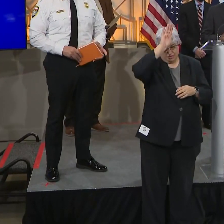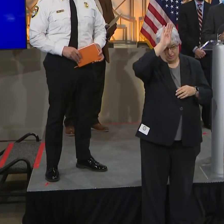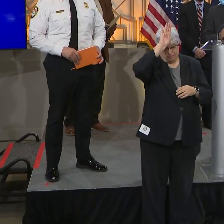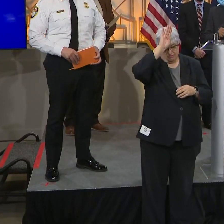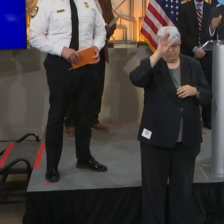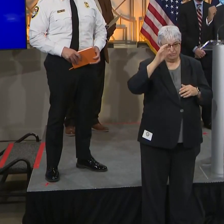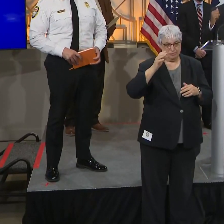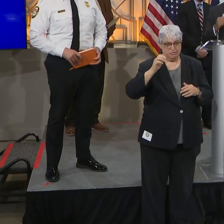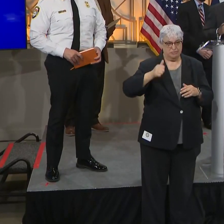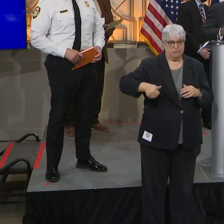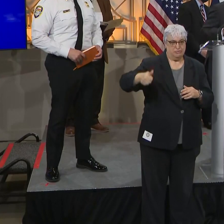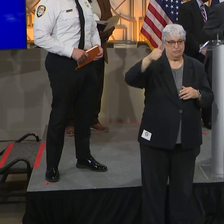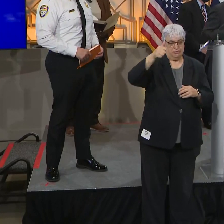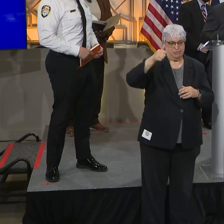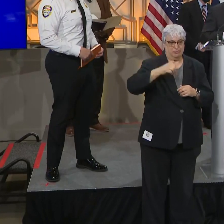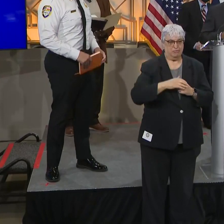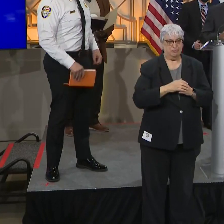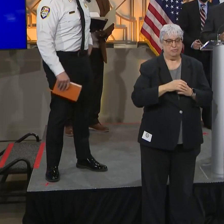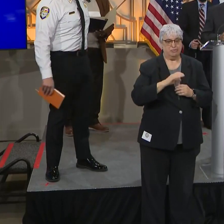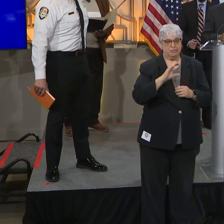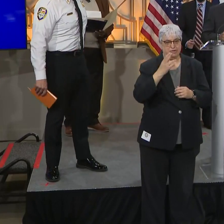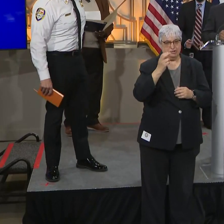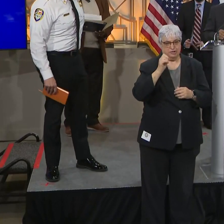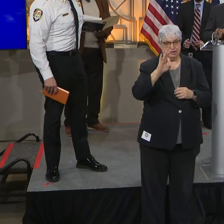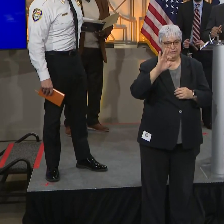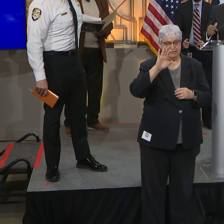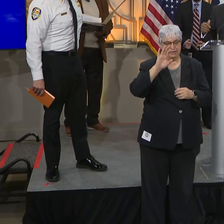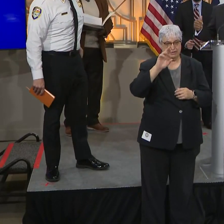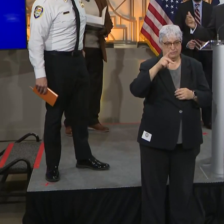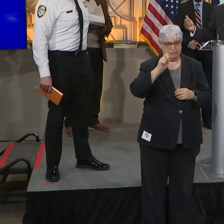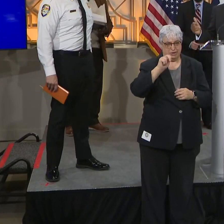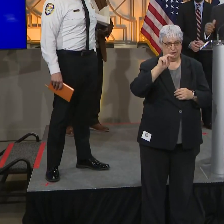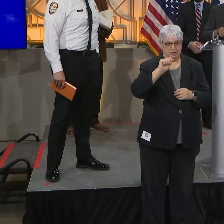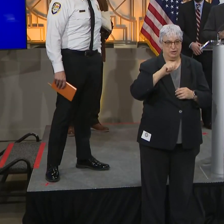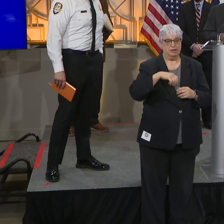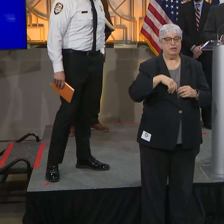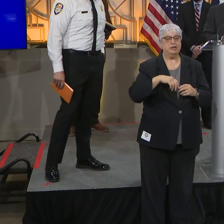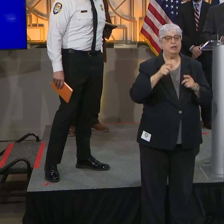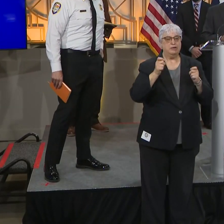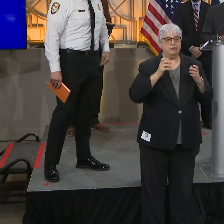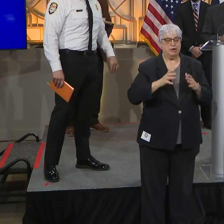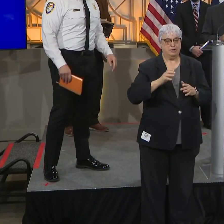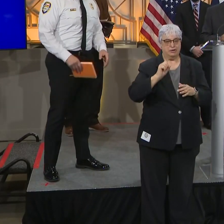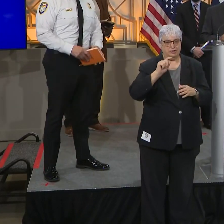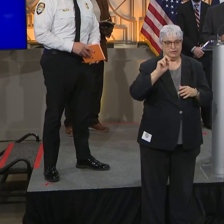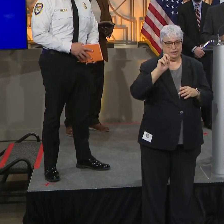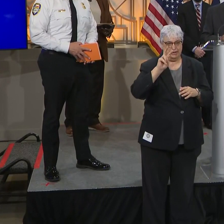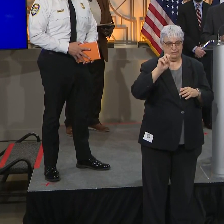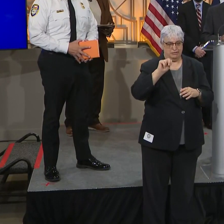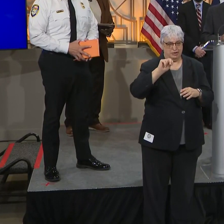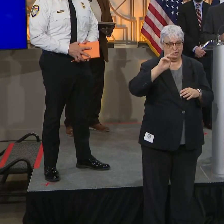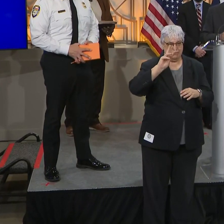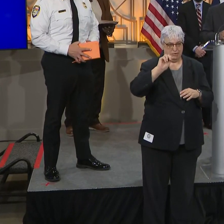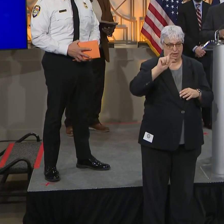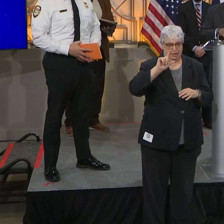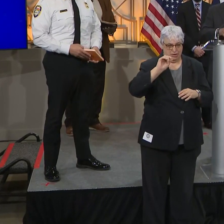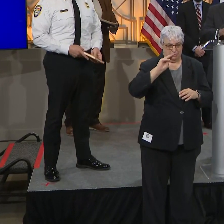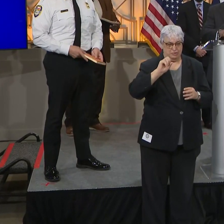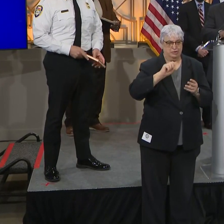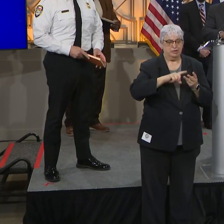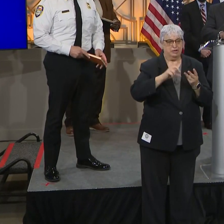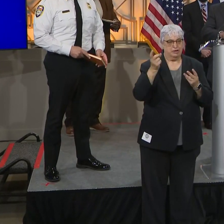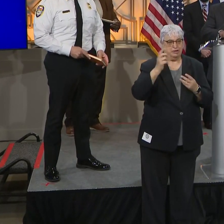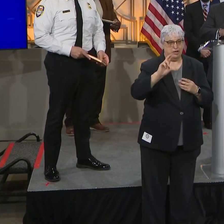Peirce is over there and Director Steven Williams as well with the City of Houston Health Department.